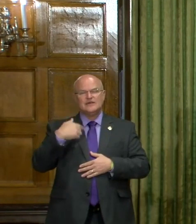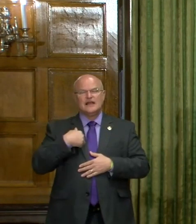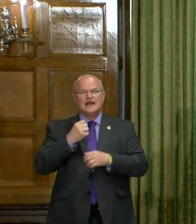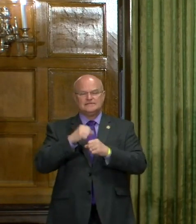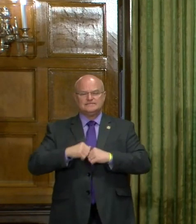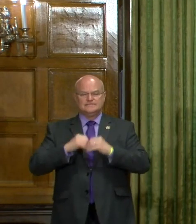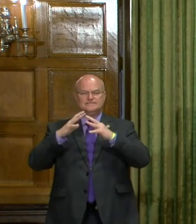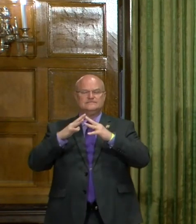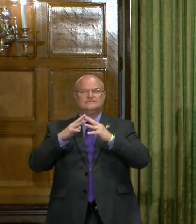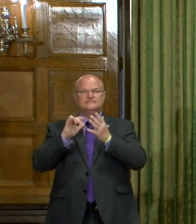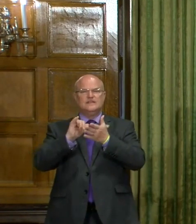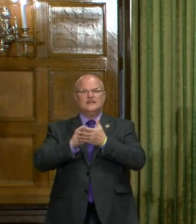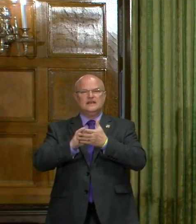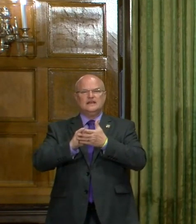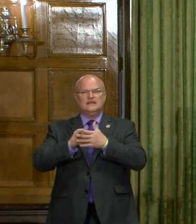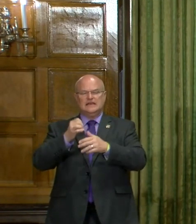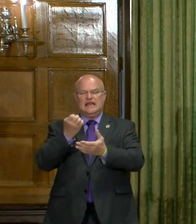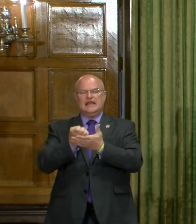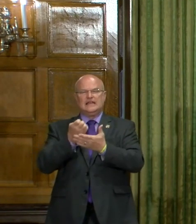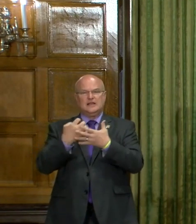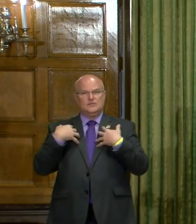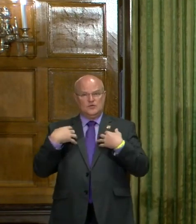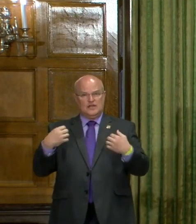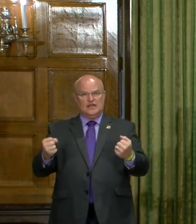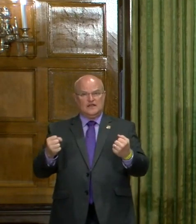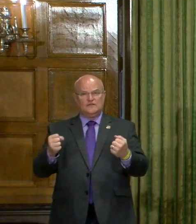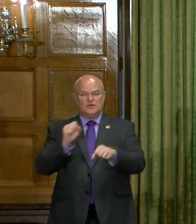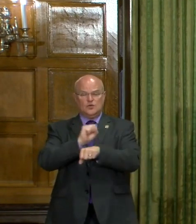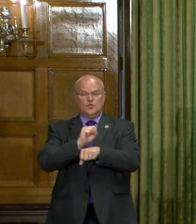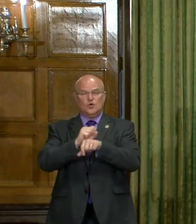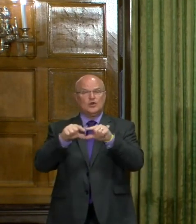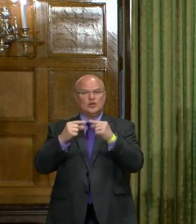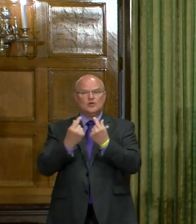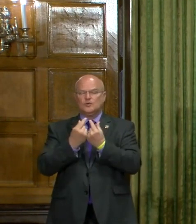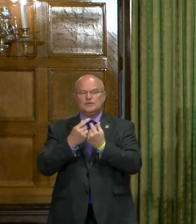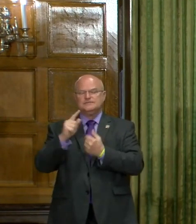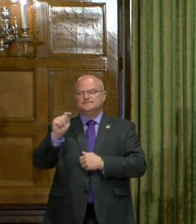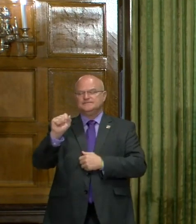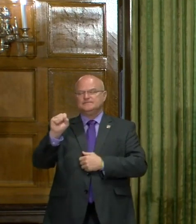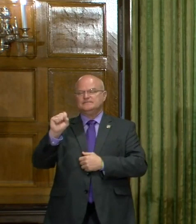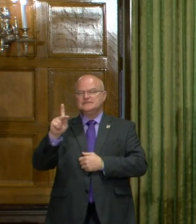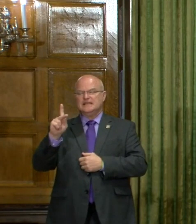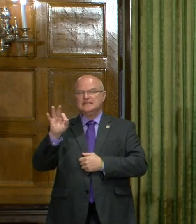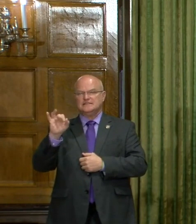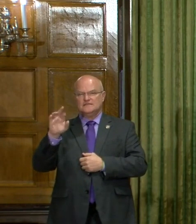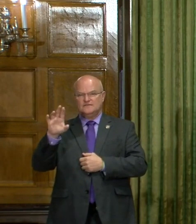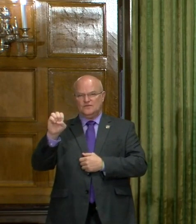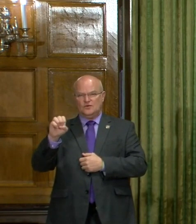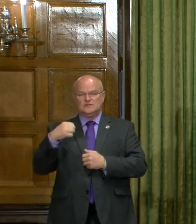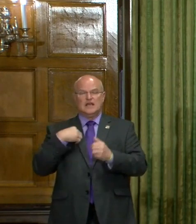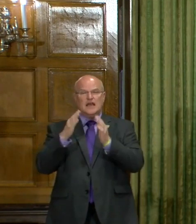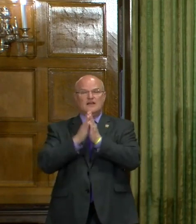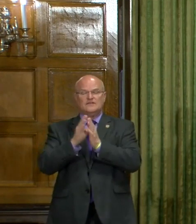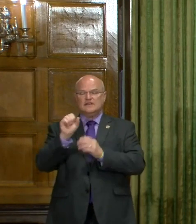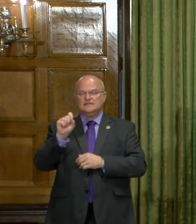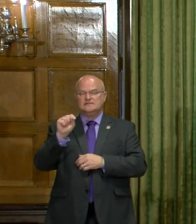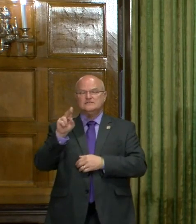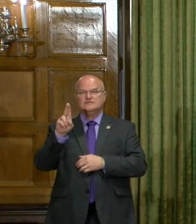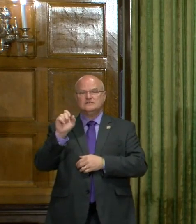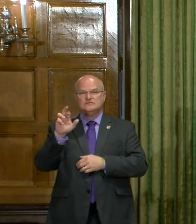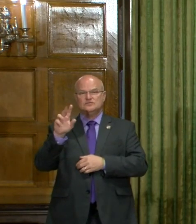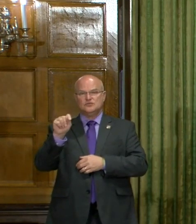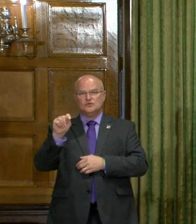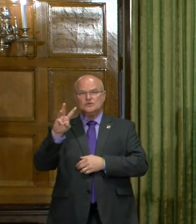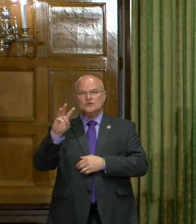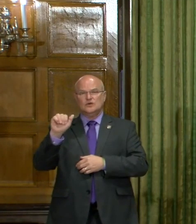I created the Economic Recovery Working Group, or excuse me, task force. And I've asked Stuart Walton